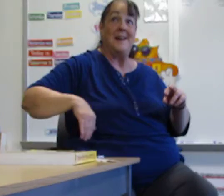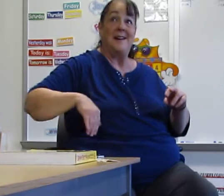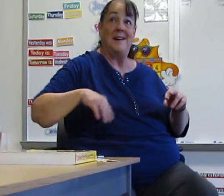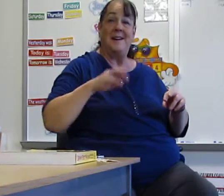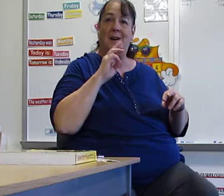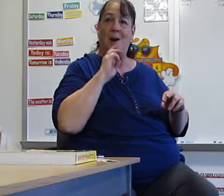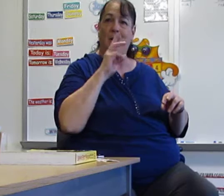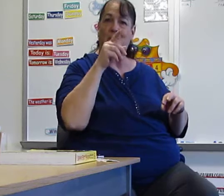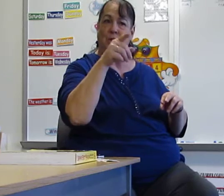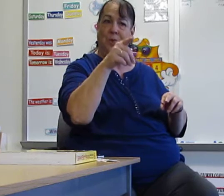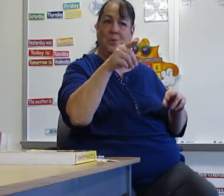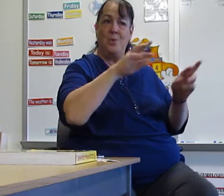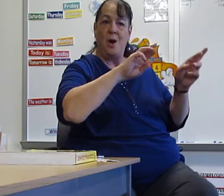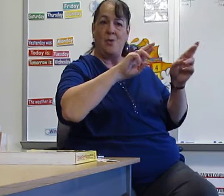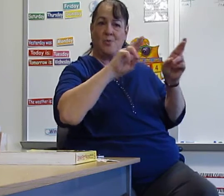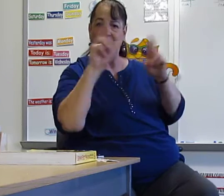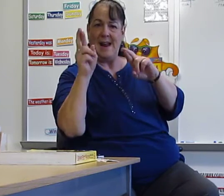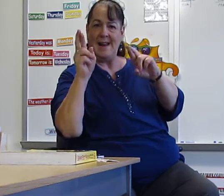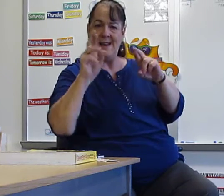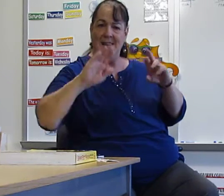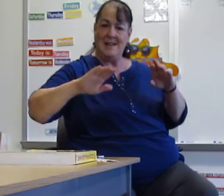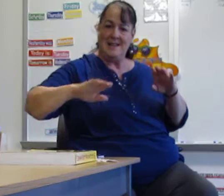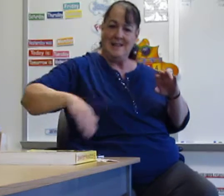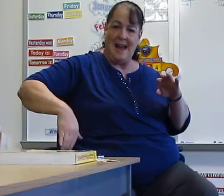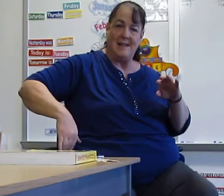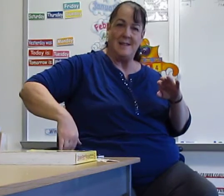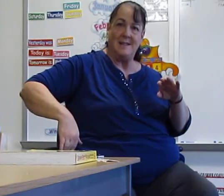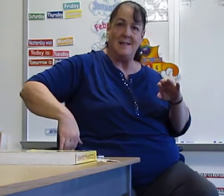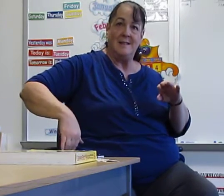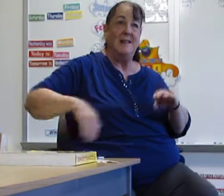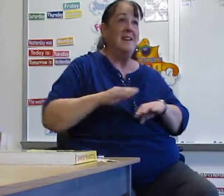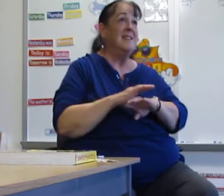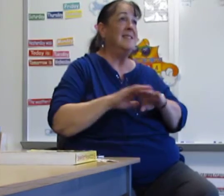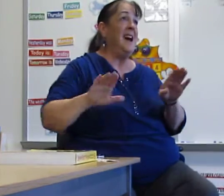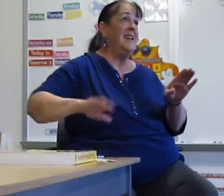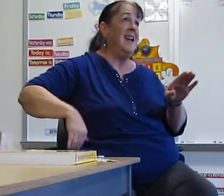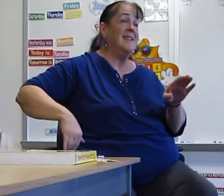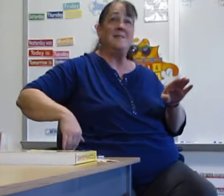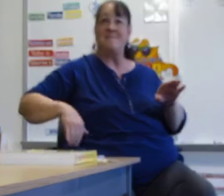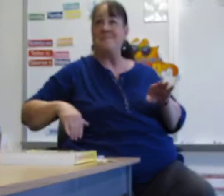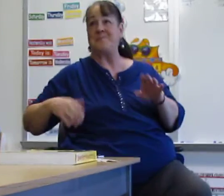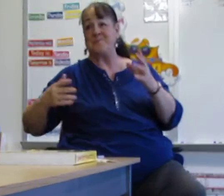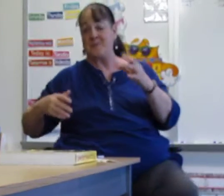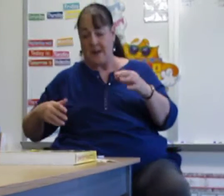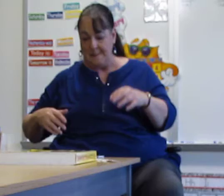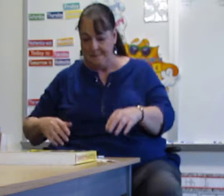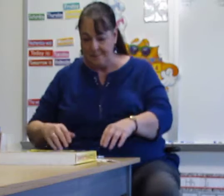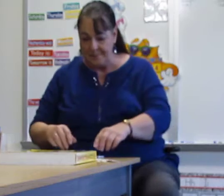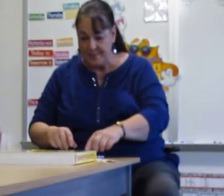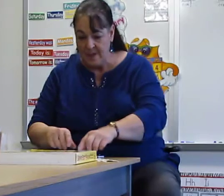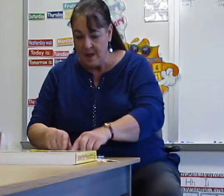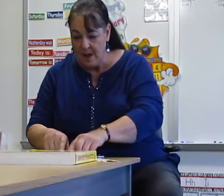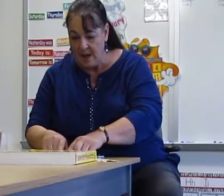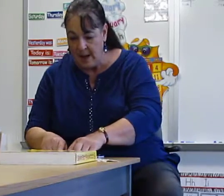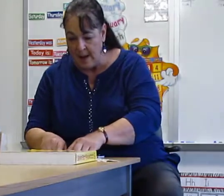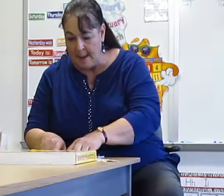Are you ready yet? yet? Not yet. Not Okay. Um.